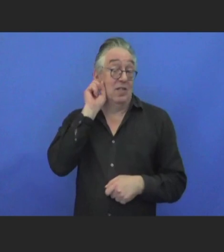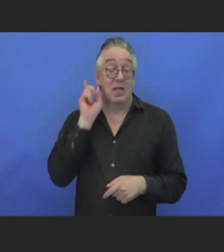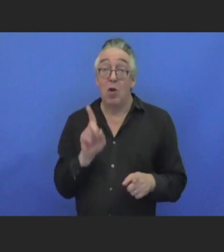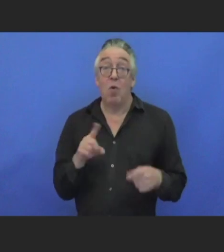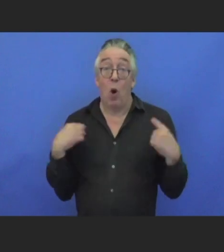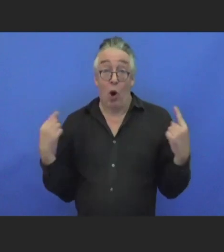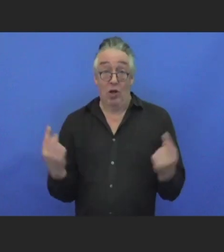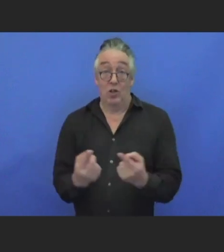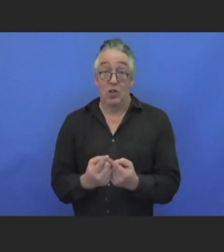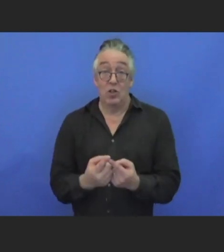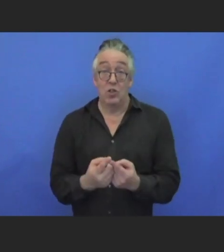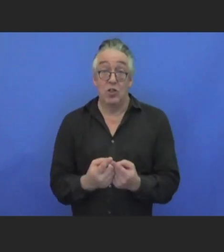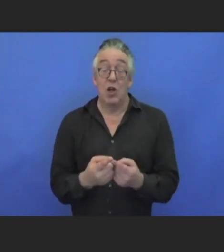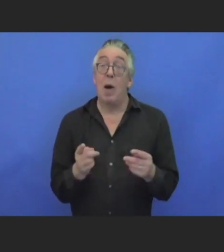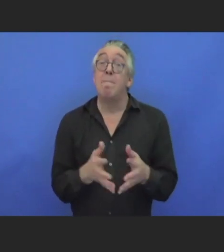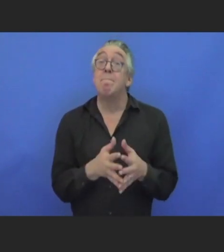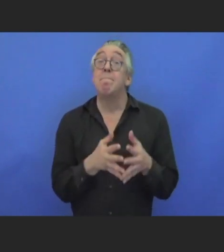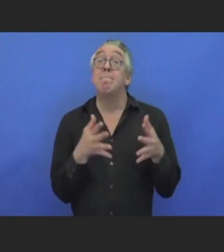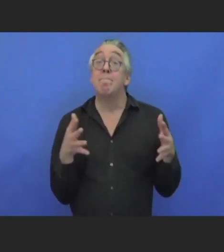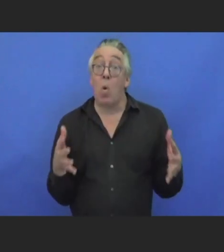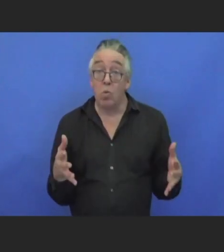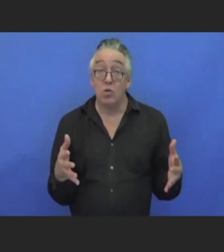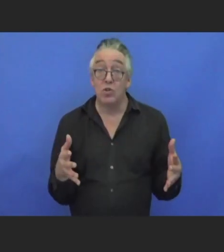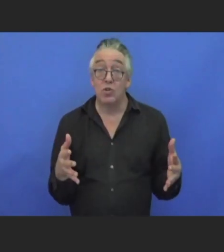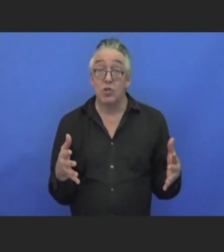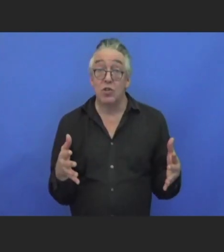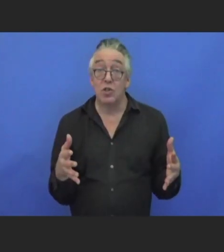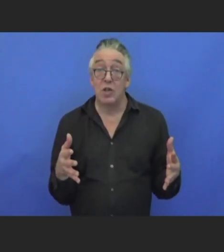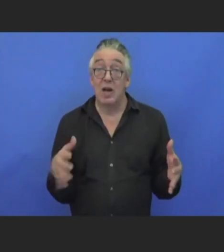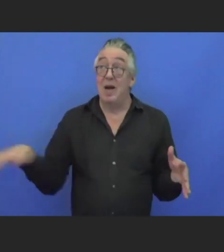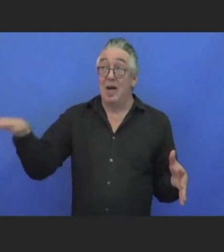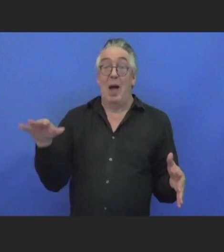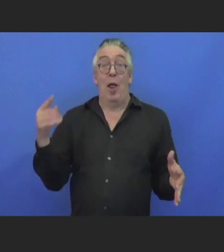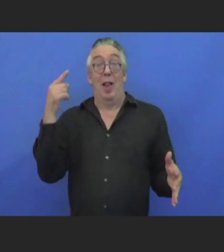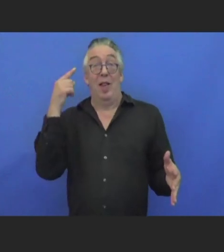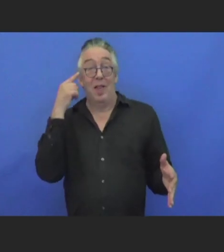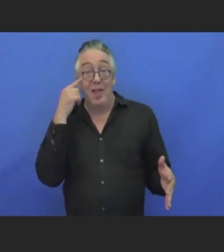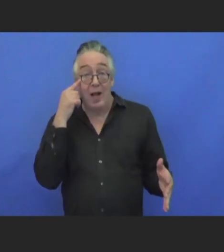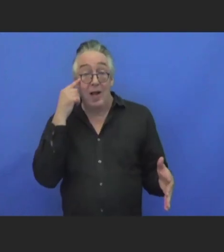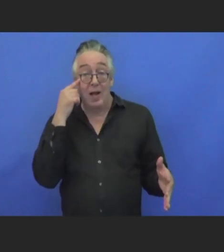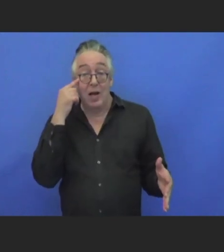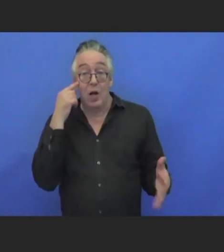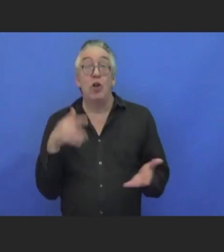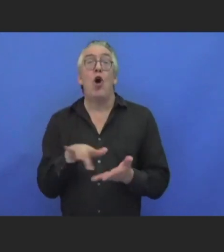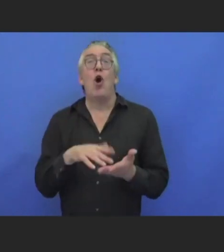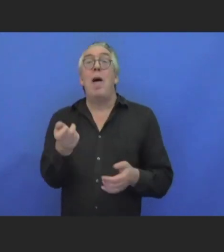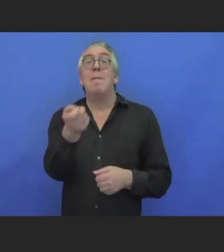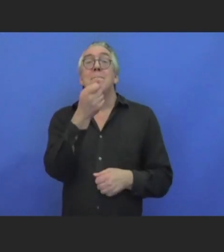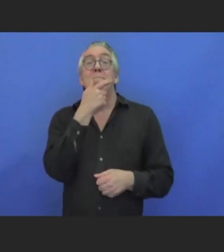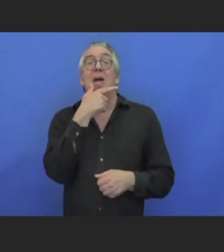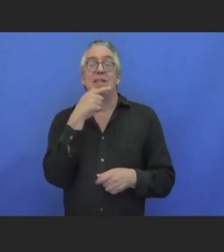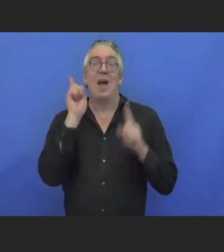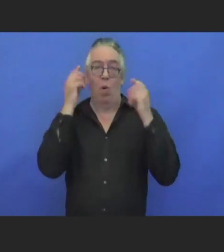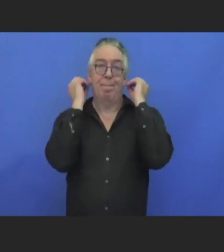is predominant assumption that medicine fix us.